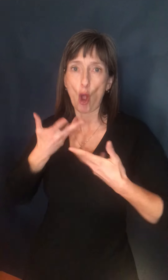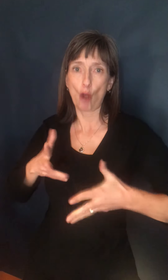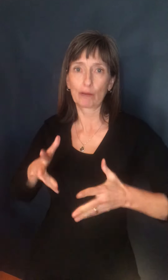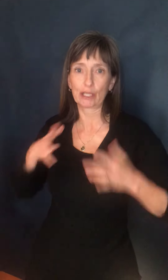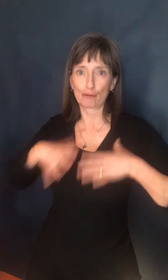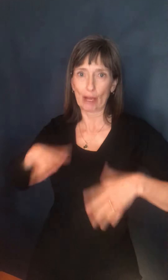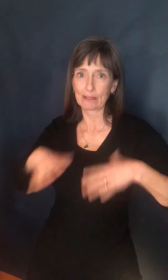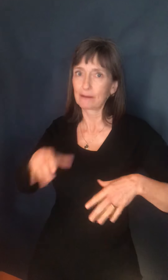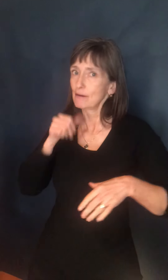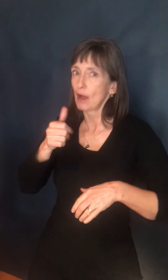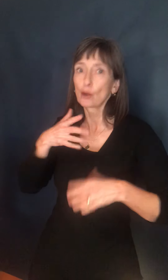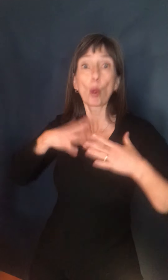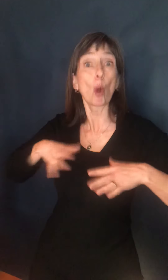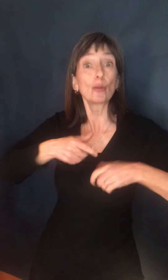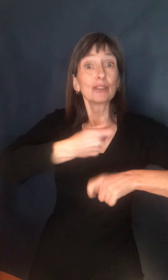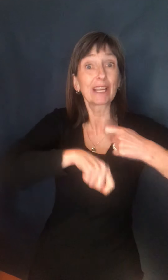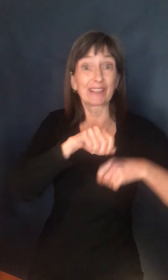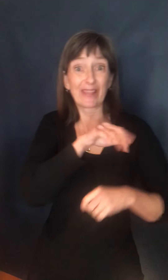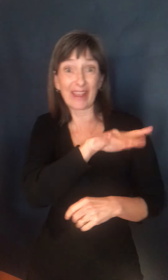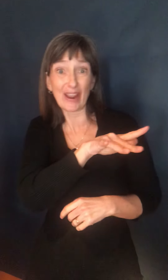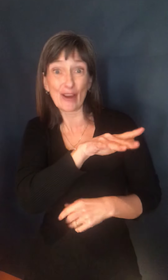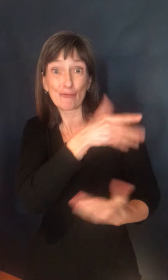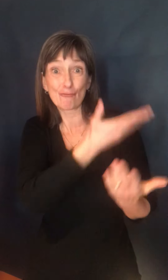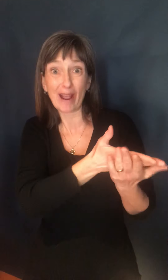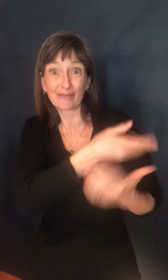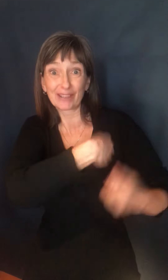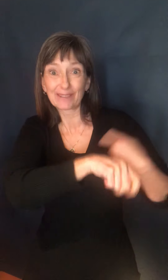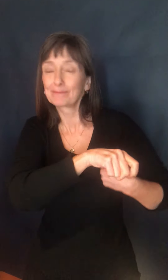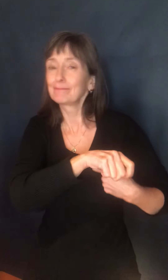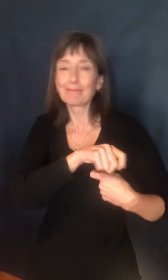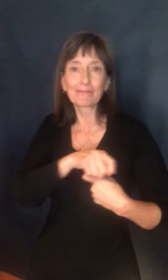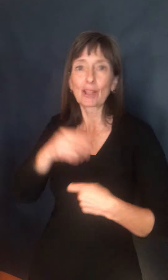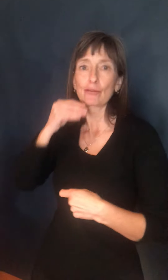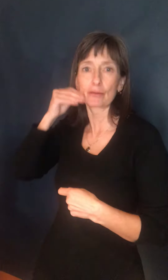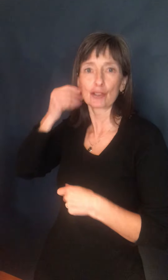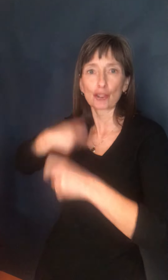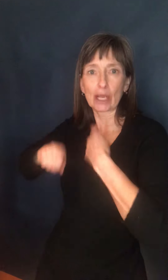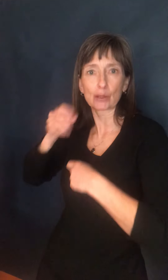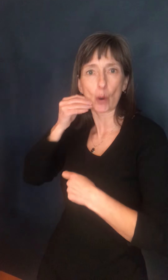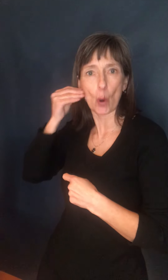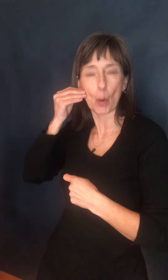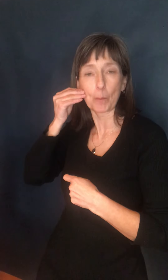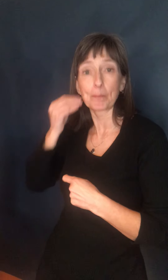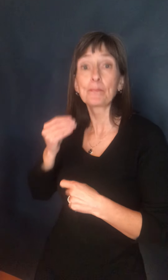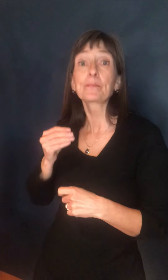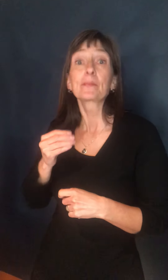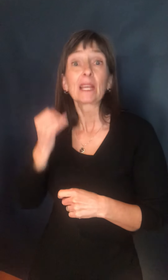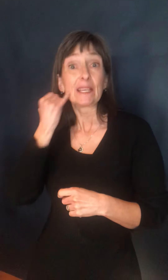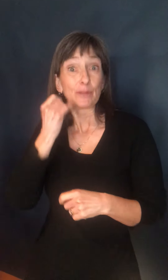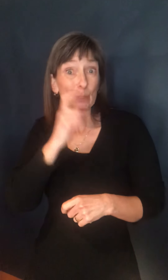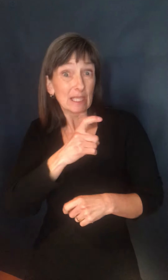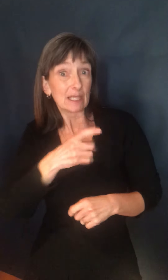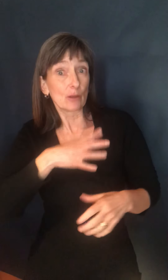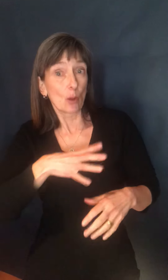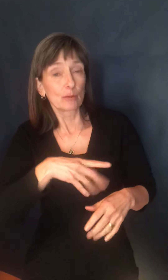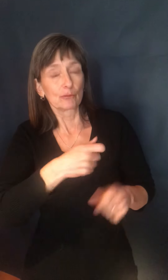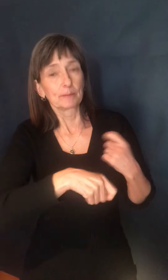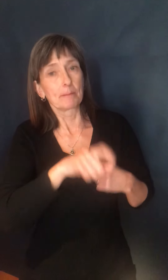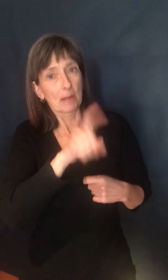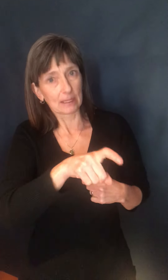rooms if at all possible and change rooms should only be used when necessary and masks should be worn as much as possible. There should be no